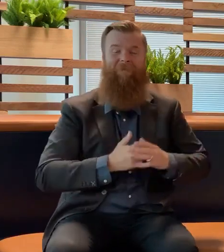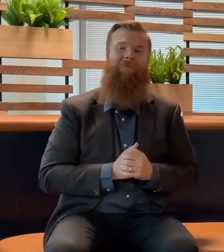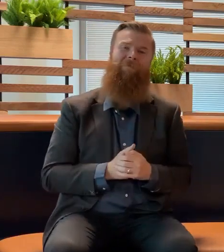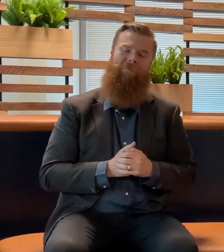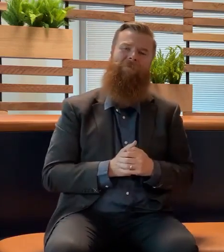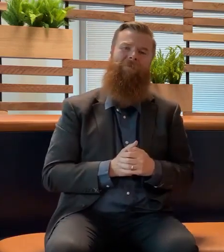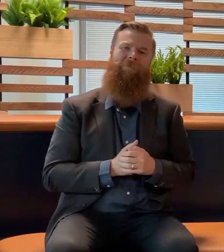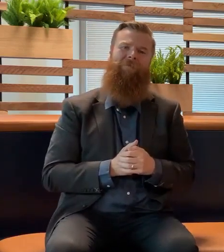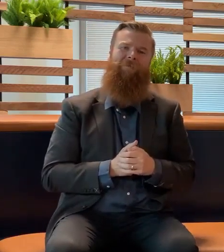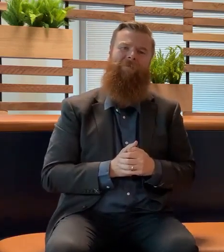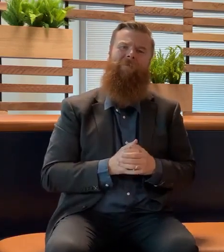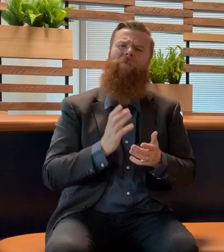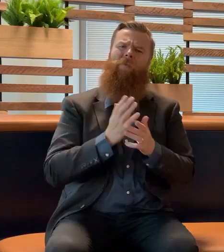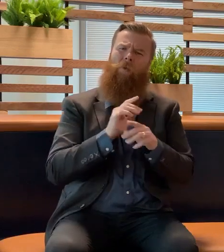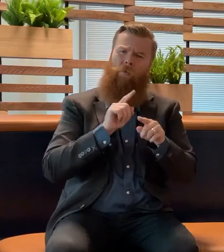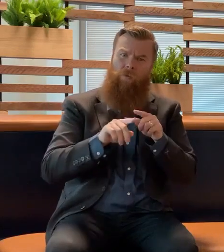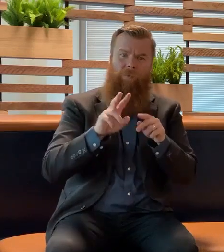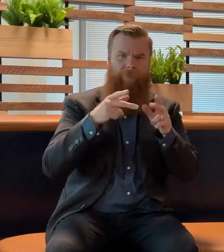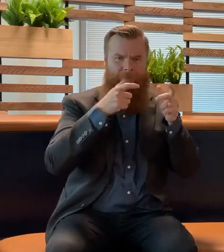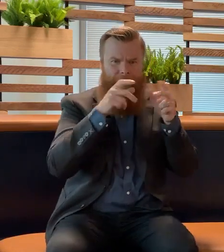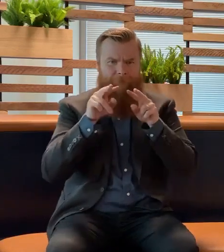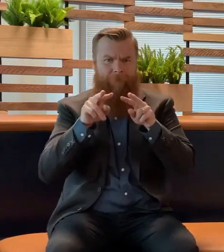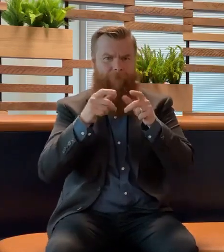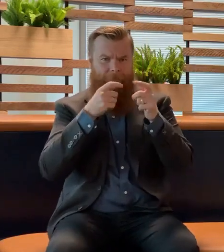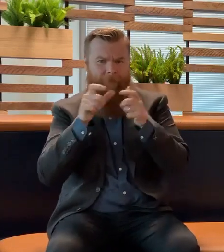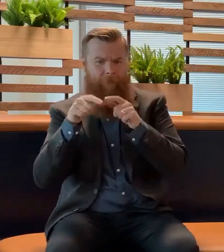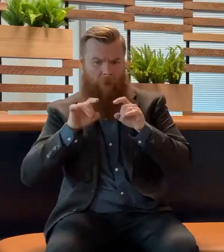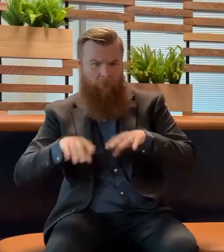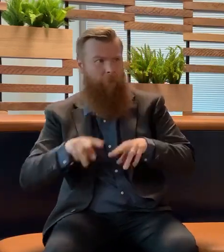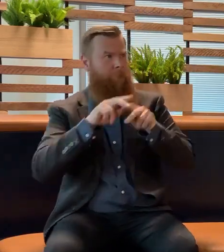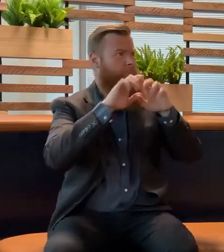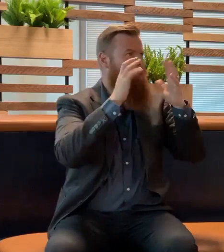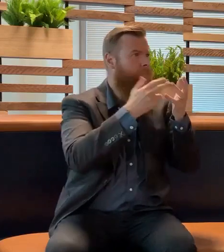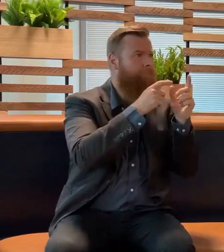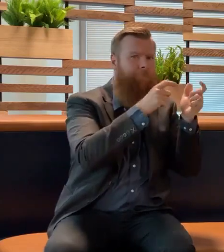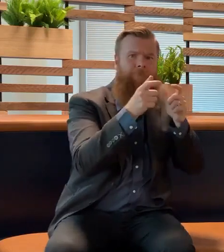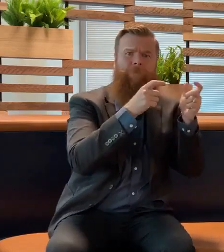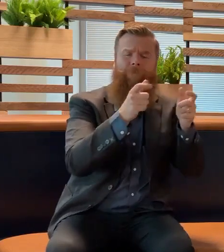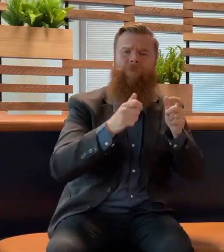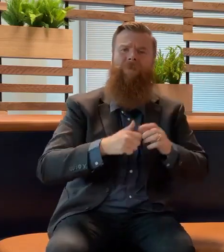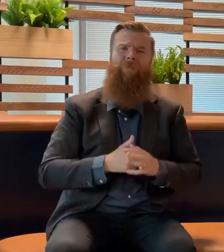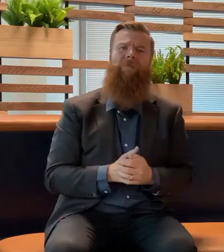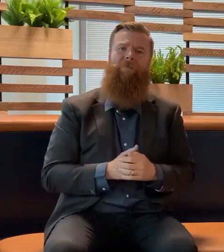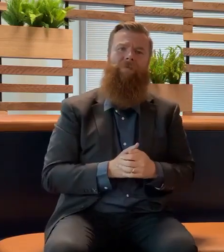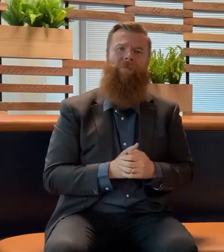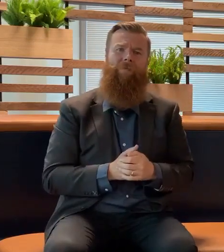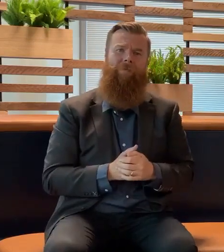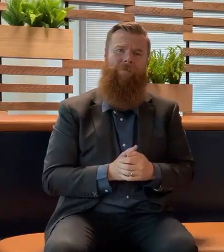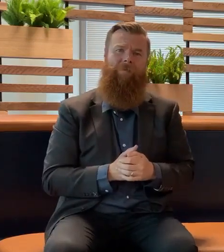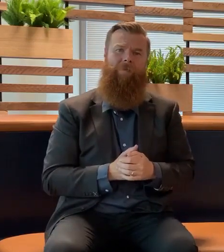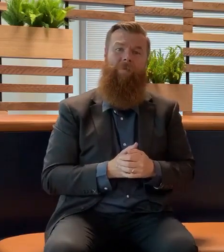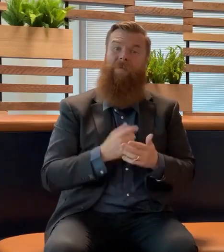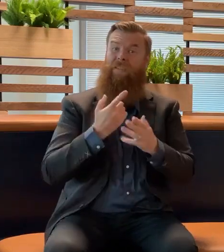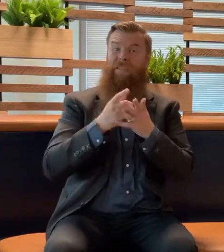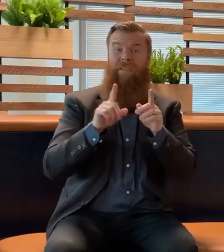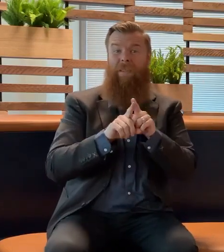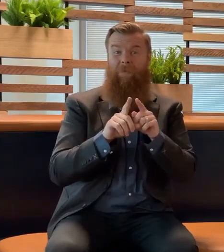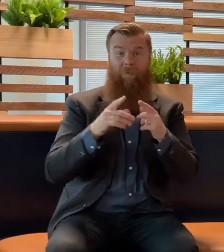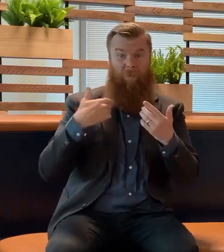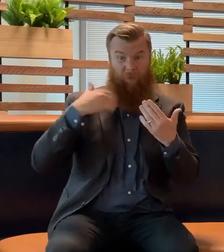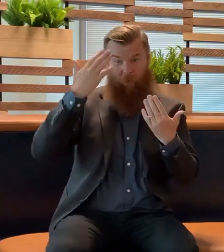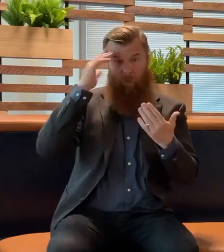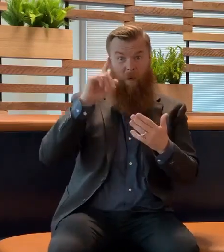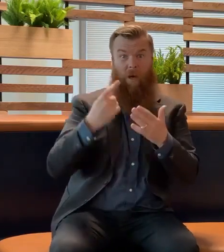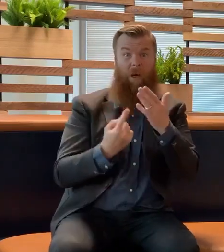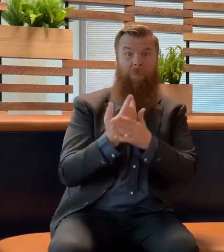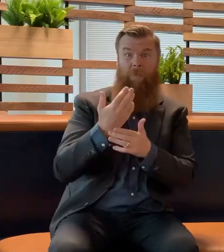watching very carefully about that. We don't know the effect for example in older people. Most of the people that